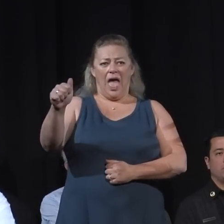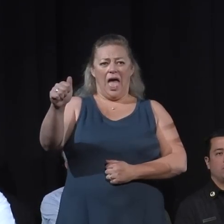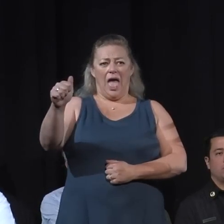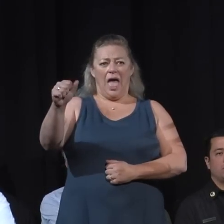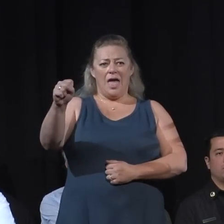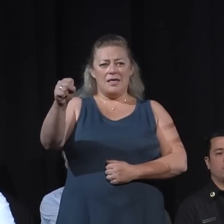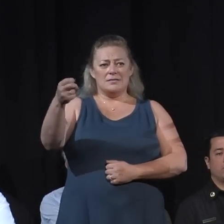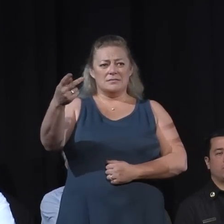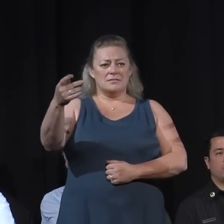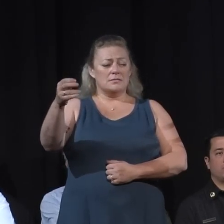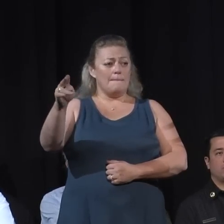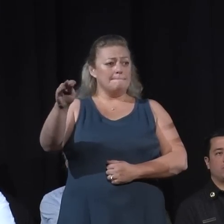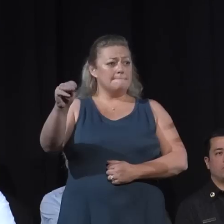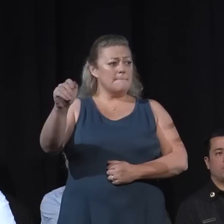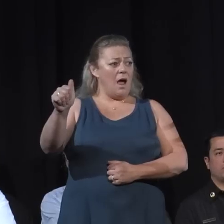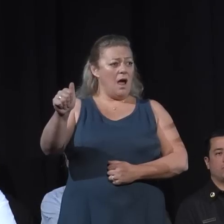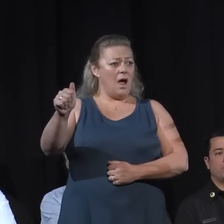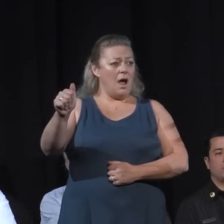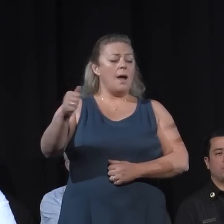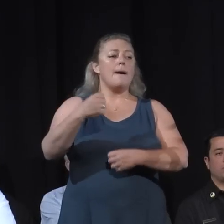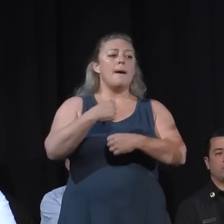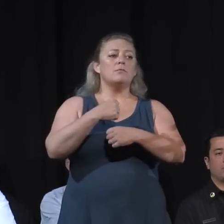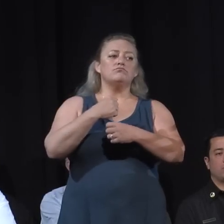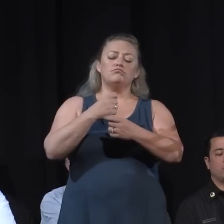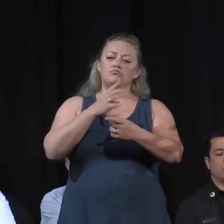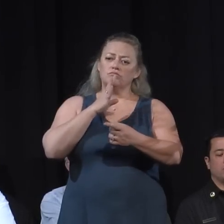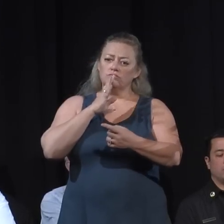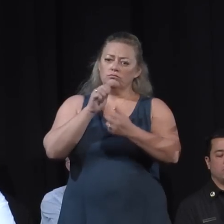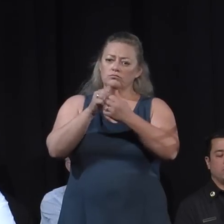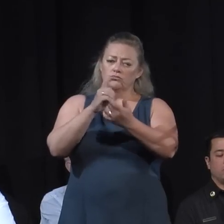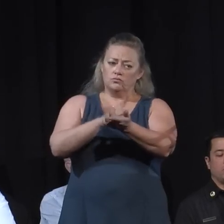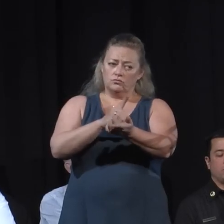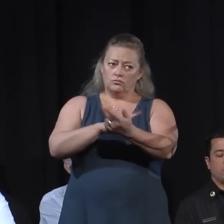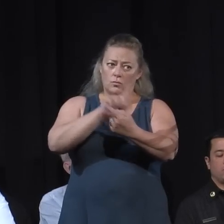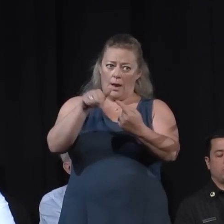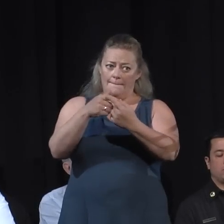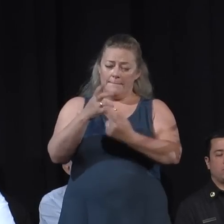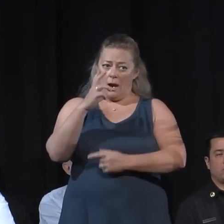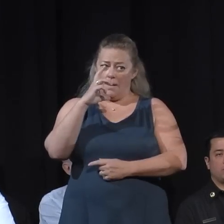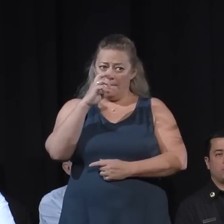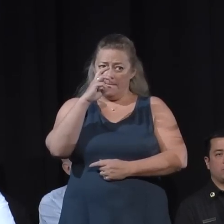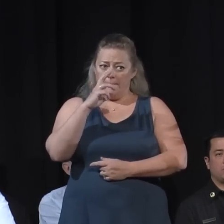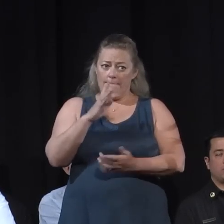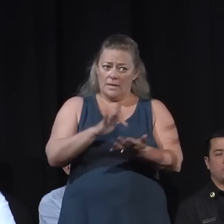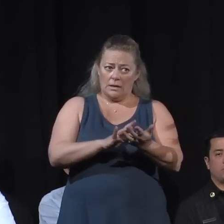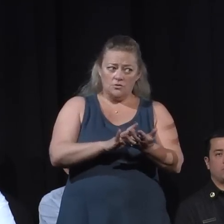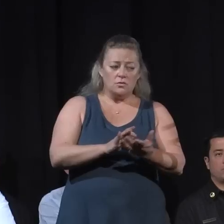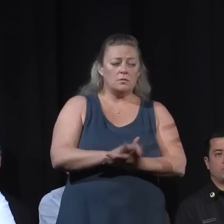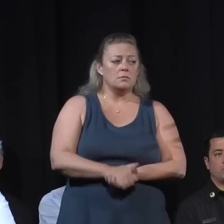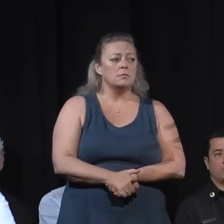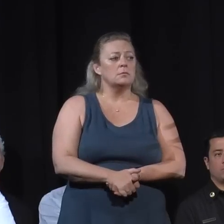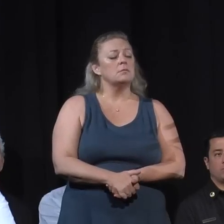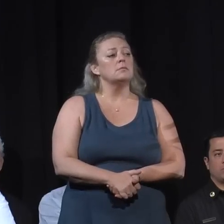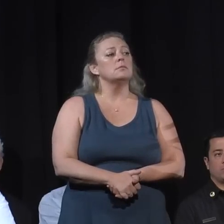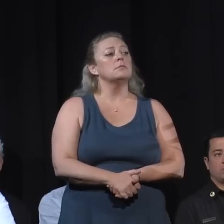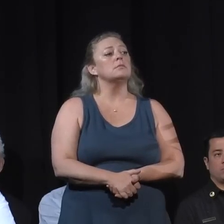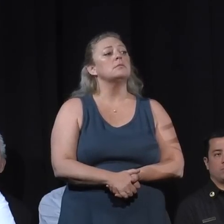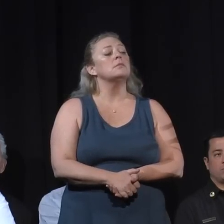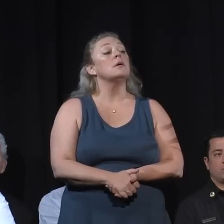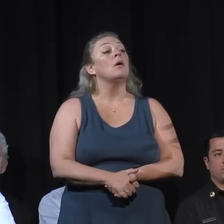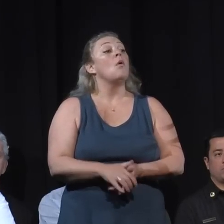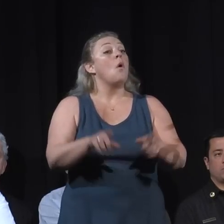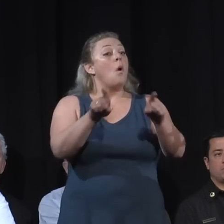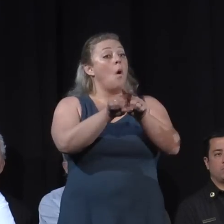medications. For those who cannot avoid being outdoors in a smoky environment, they should use a mask,